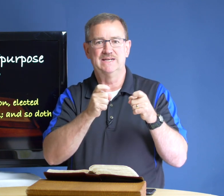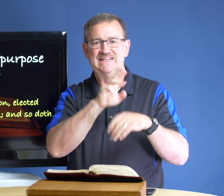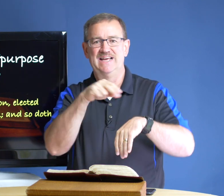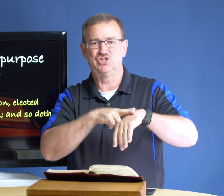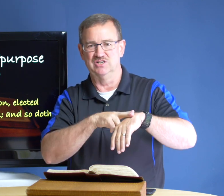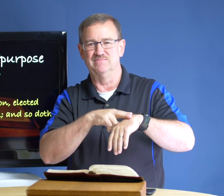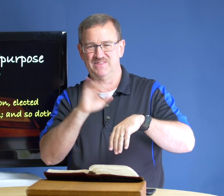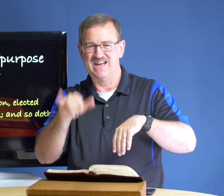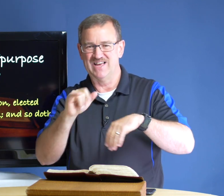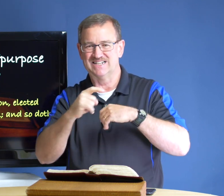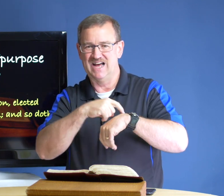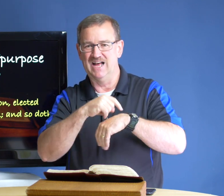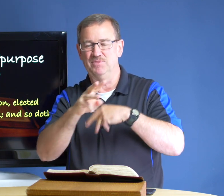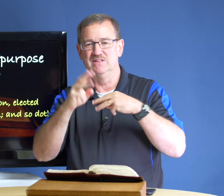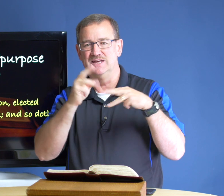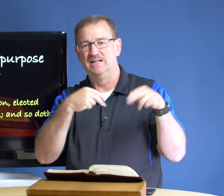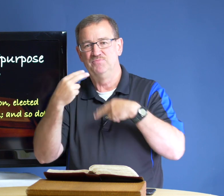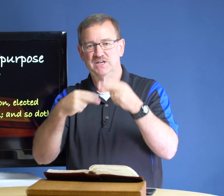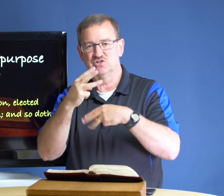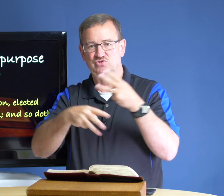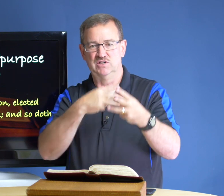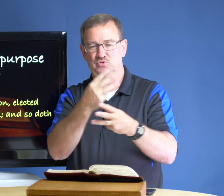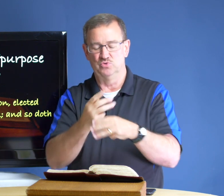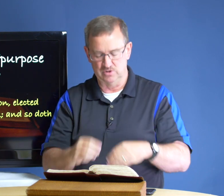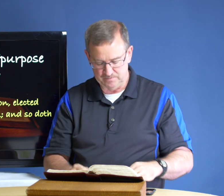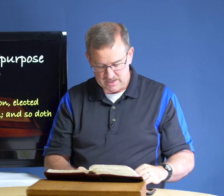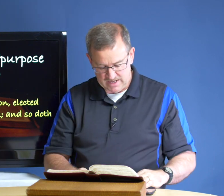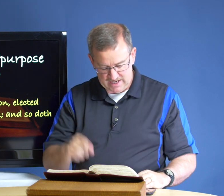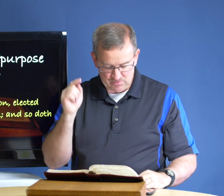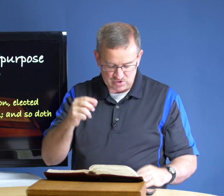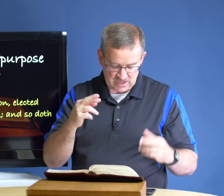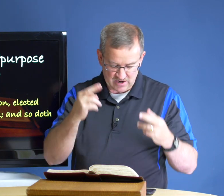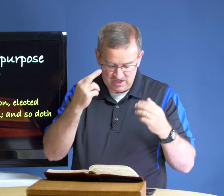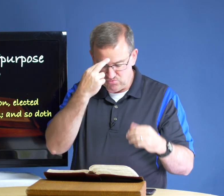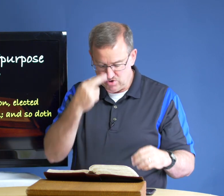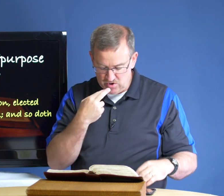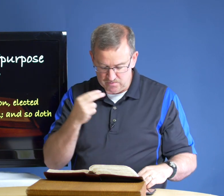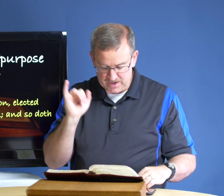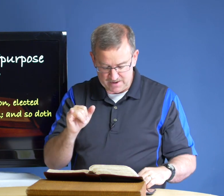nation at that time in the the history of the world it was there in rome that